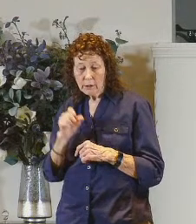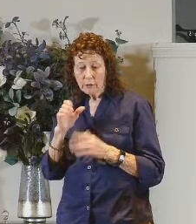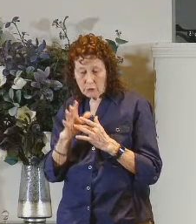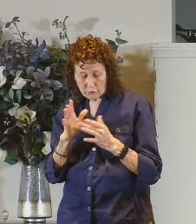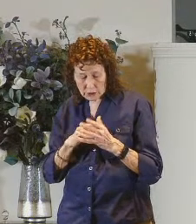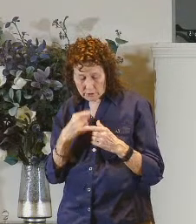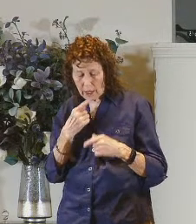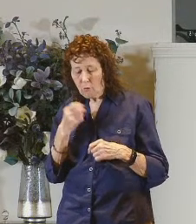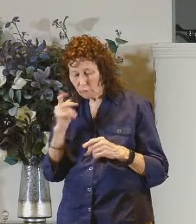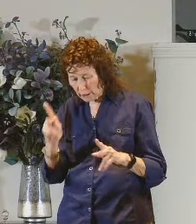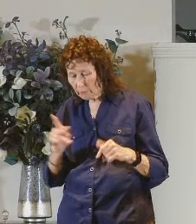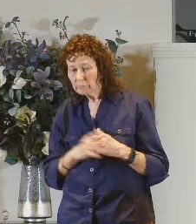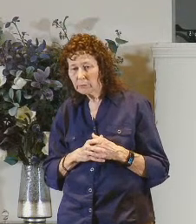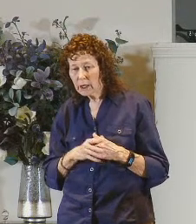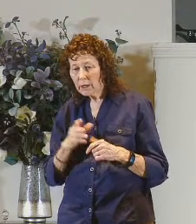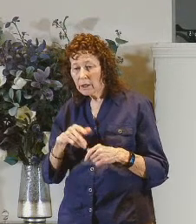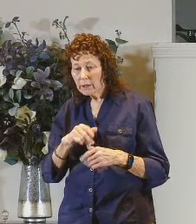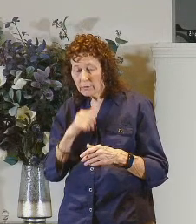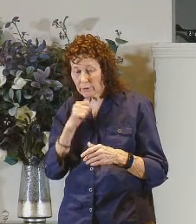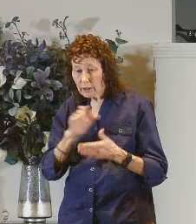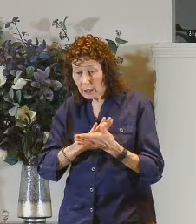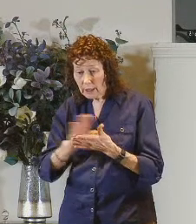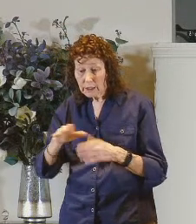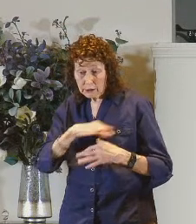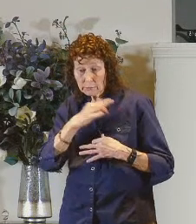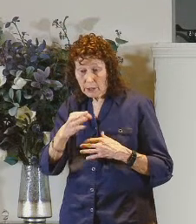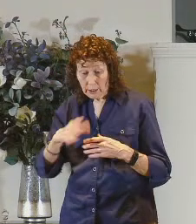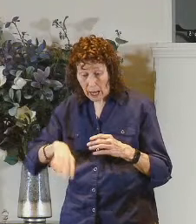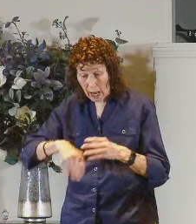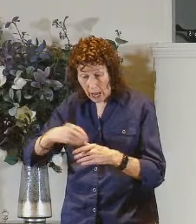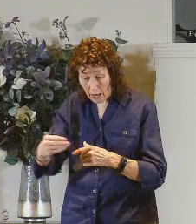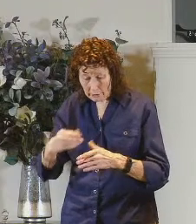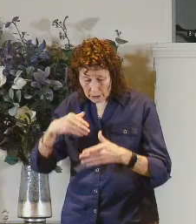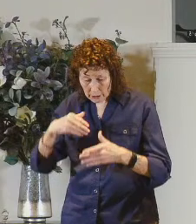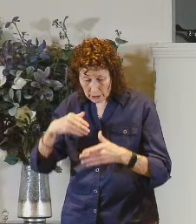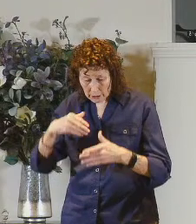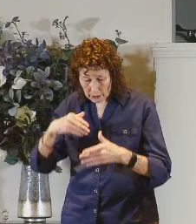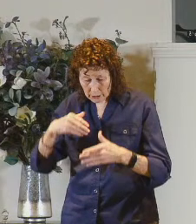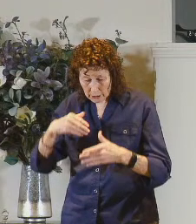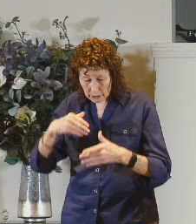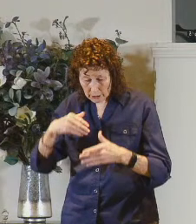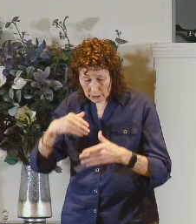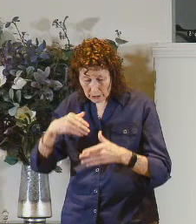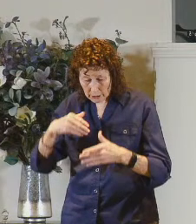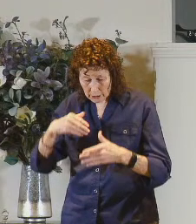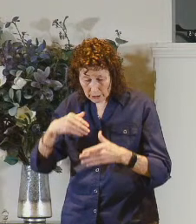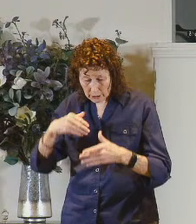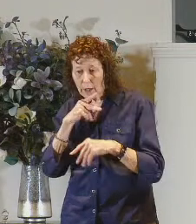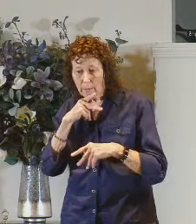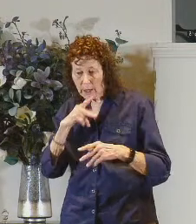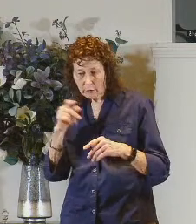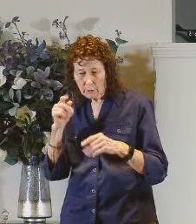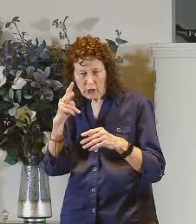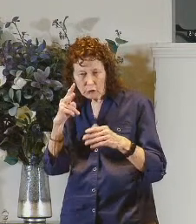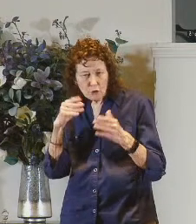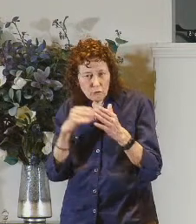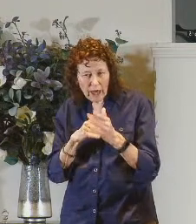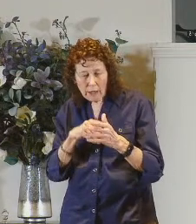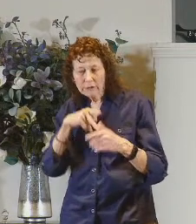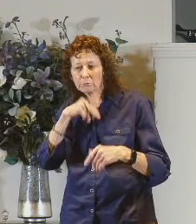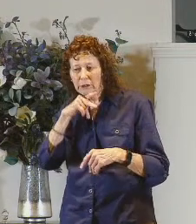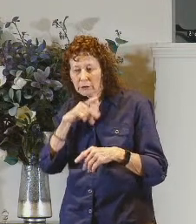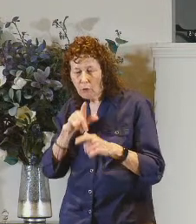permission and the unclean spirits came out and entered the pigs and the herd numbering about two thousand